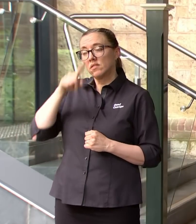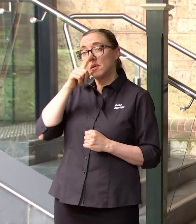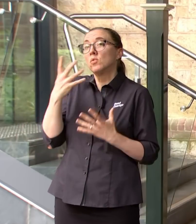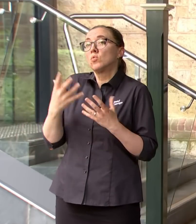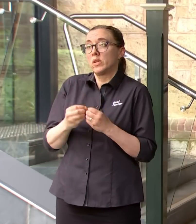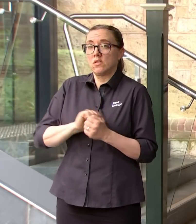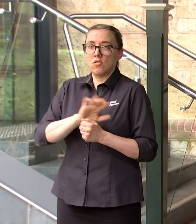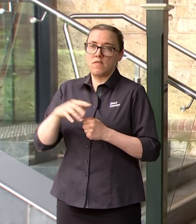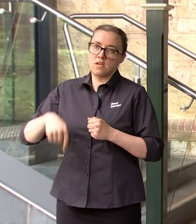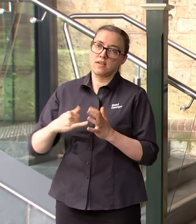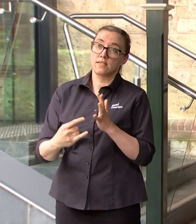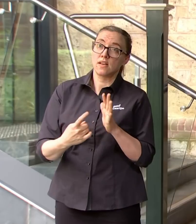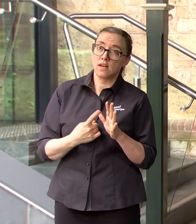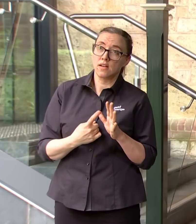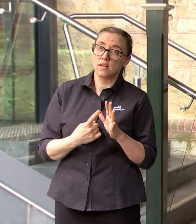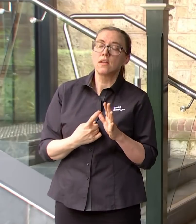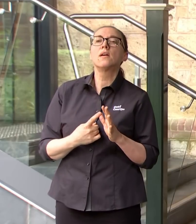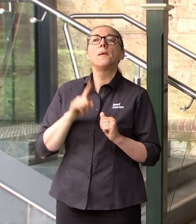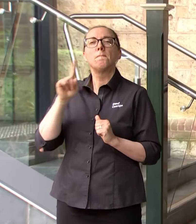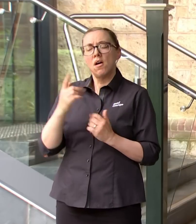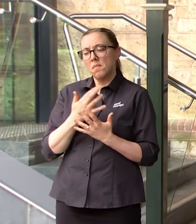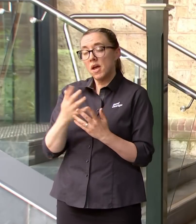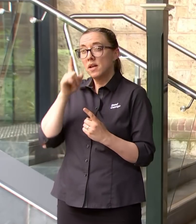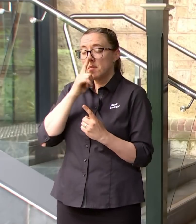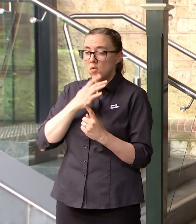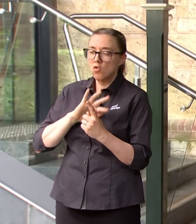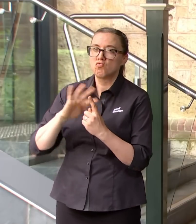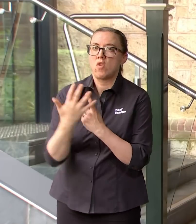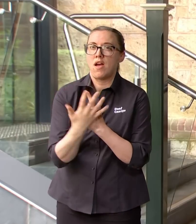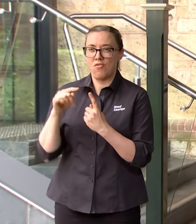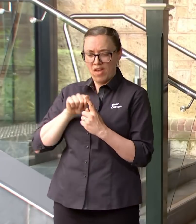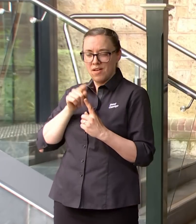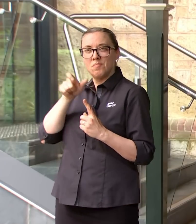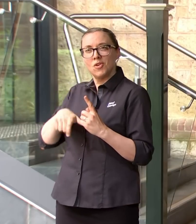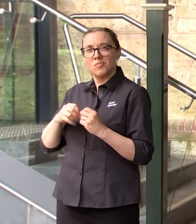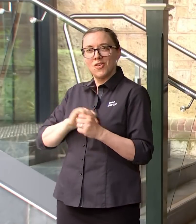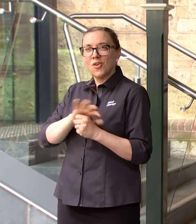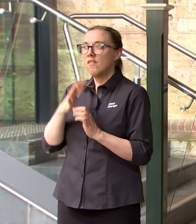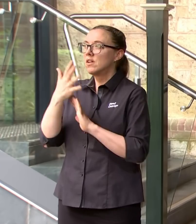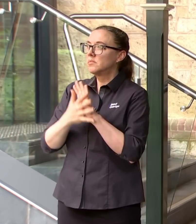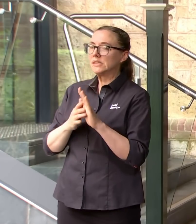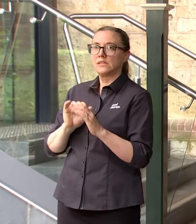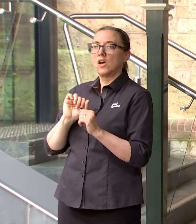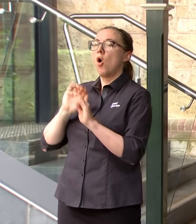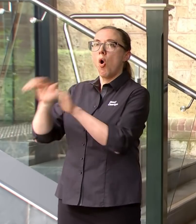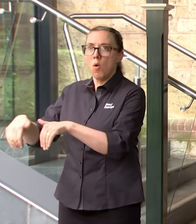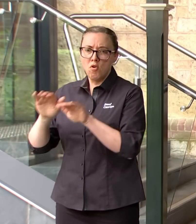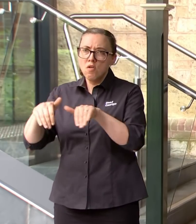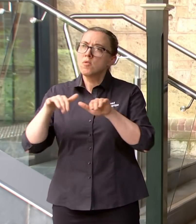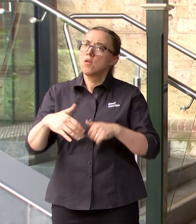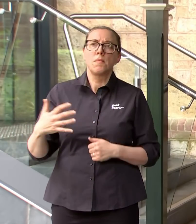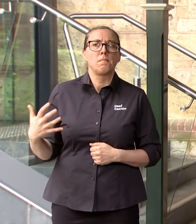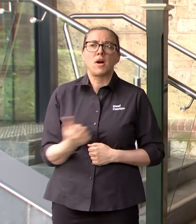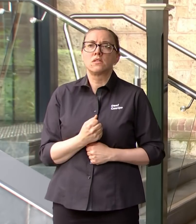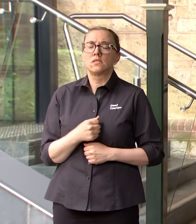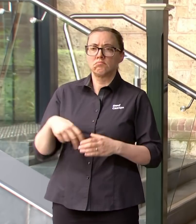South Australia at the moment but many more who are close contacts and so we're monitoring them very carefully but workforce is one of the